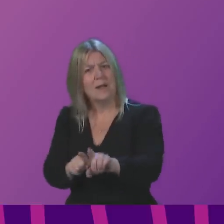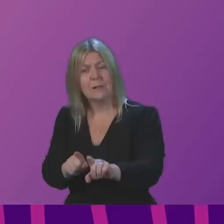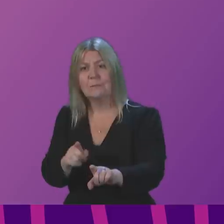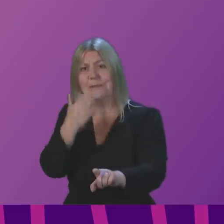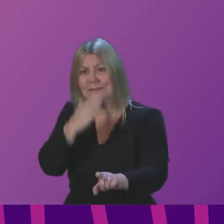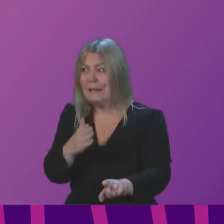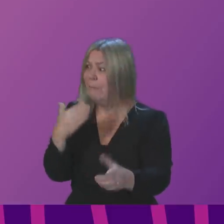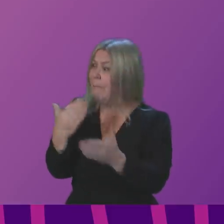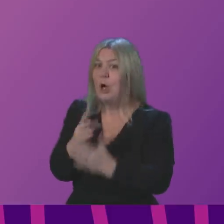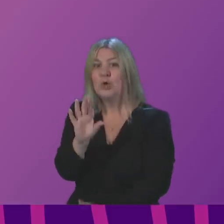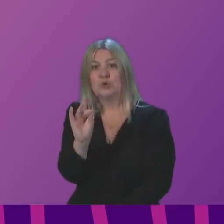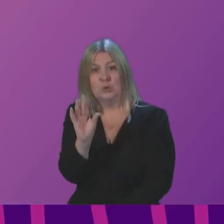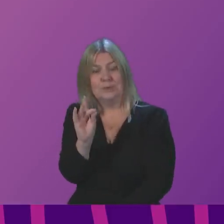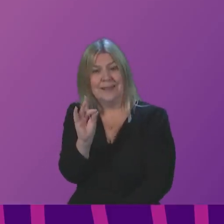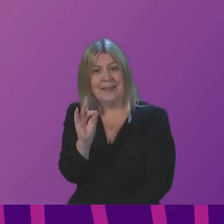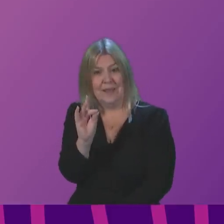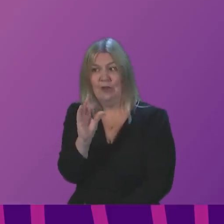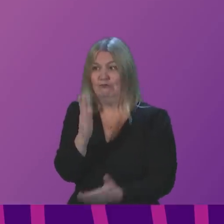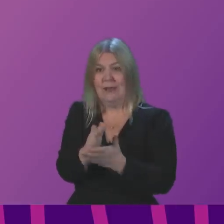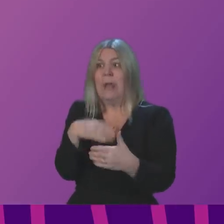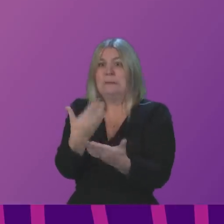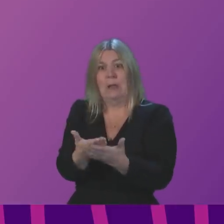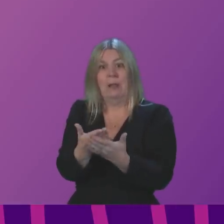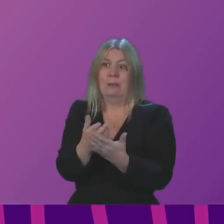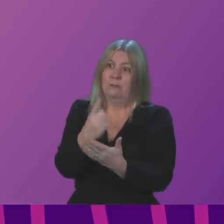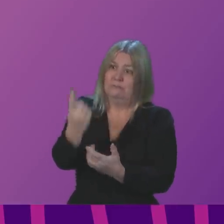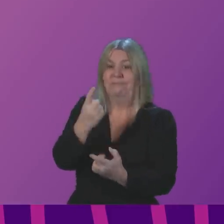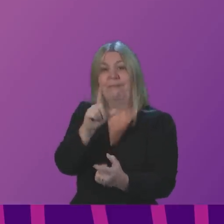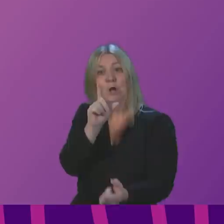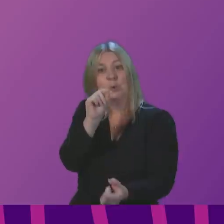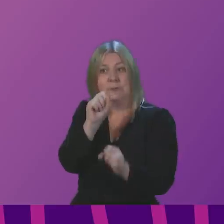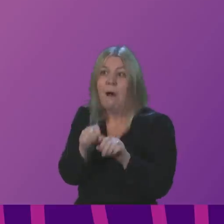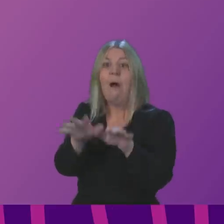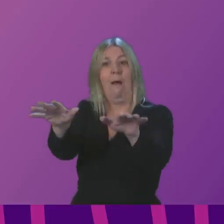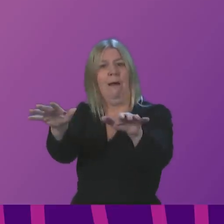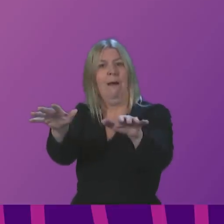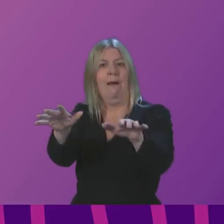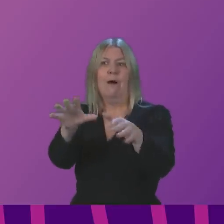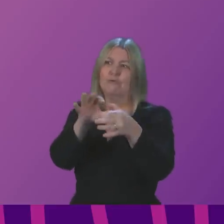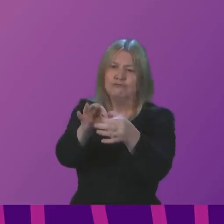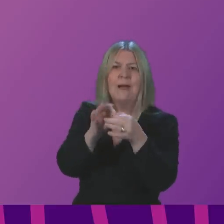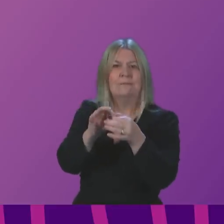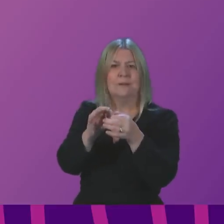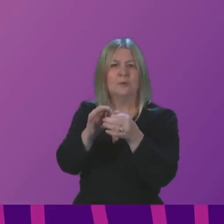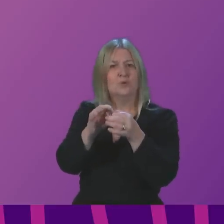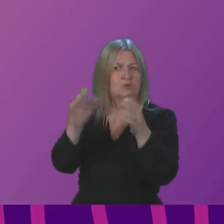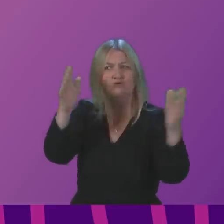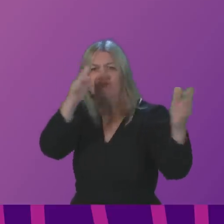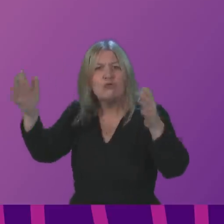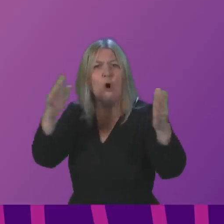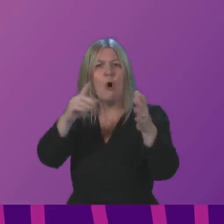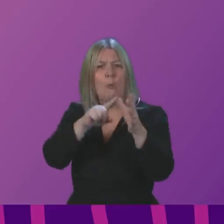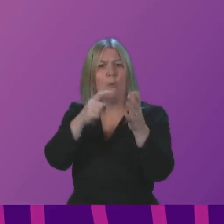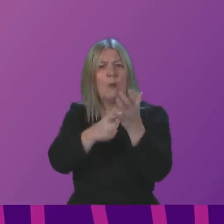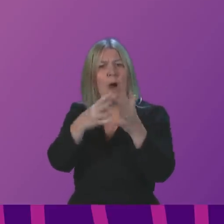Storm Arwen on Twitter. The First Minister must not think it acceptable that a frail and vulnerable 87-year